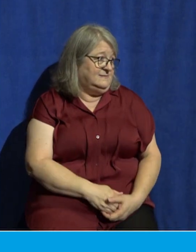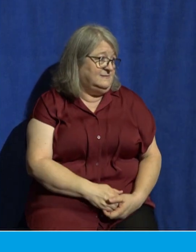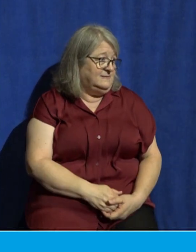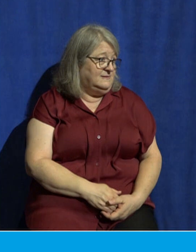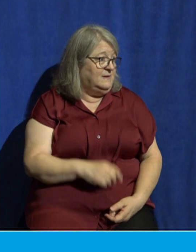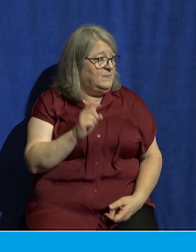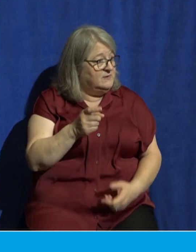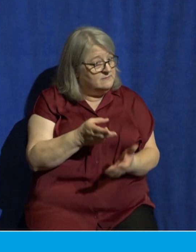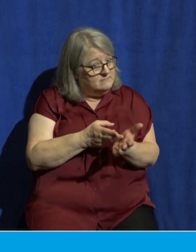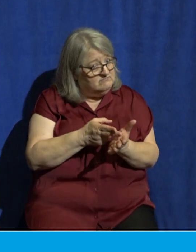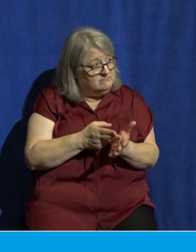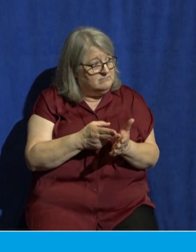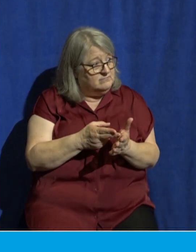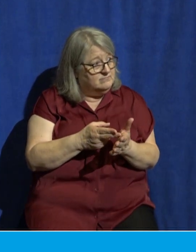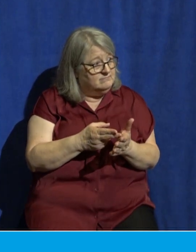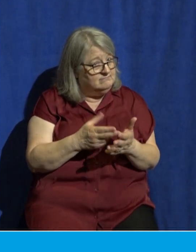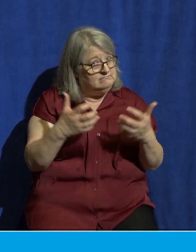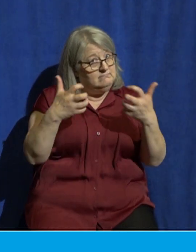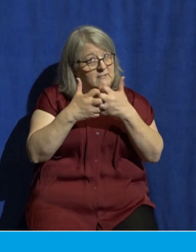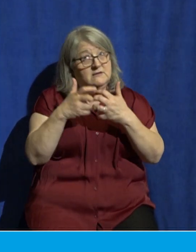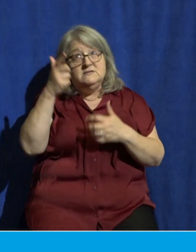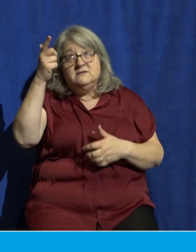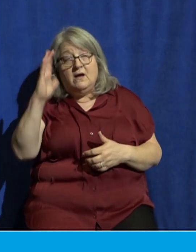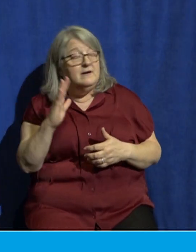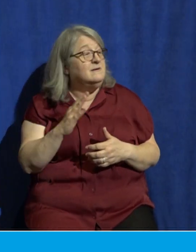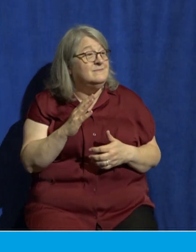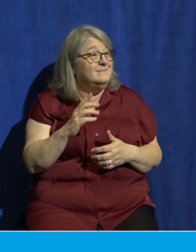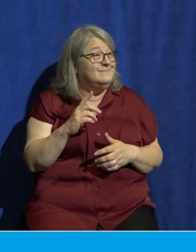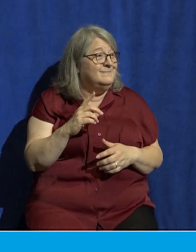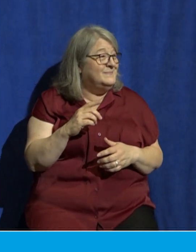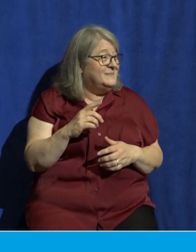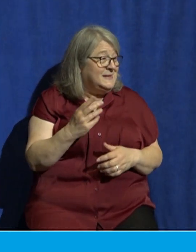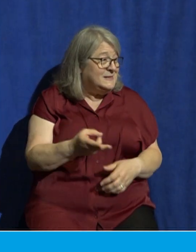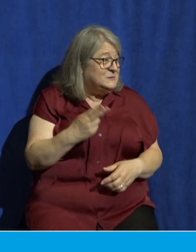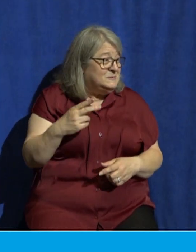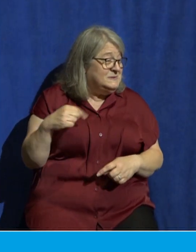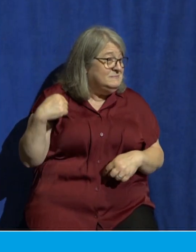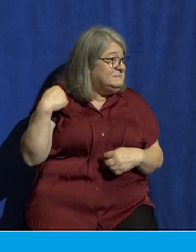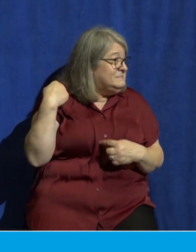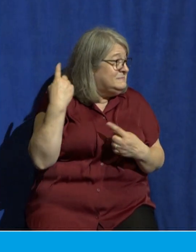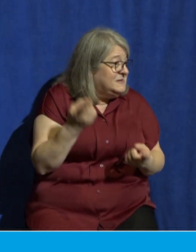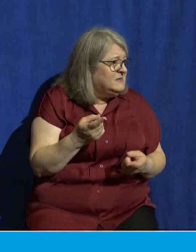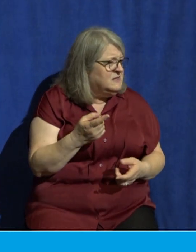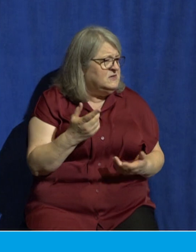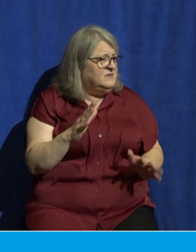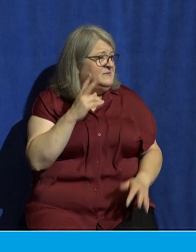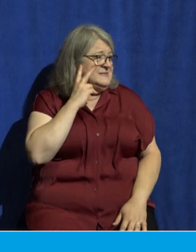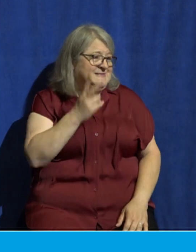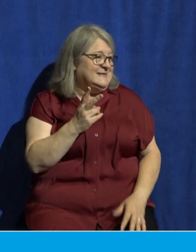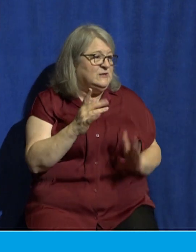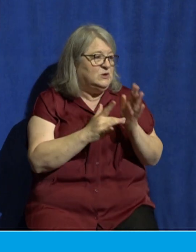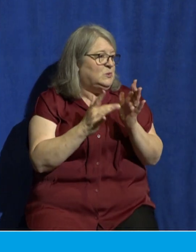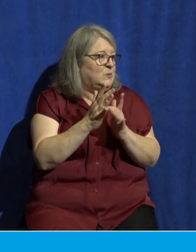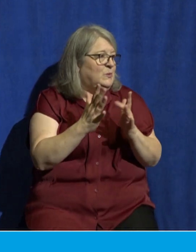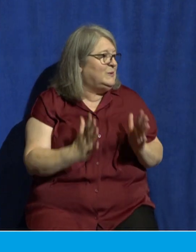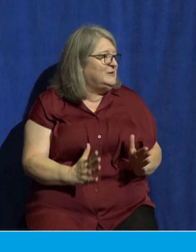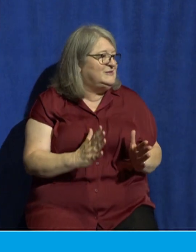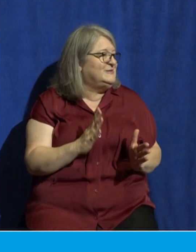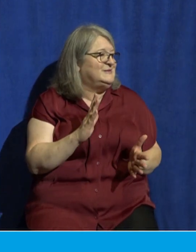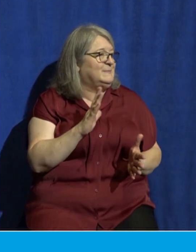we see this from the beginning of human history listen you're here you're not a Christian you've probably seen Christians falling for all kind of stuff and you're like how how can Christians be